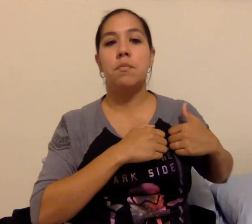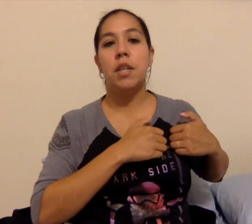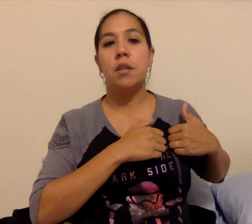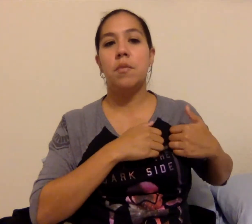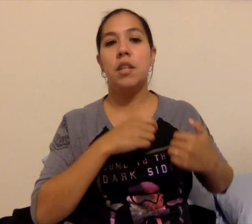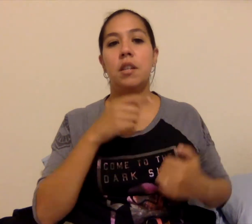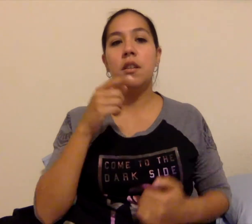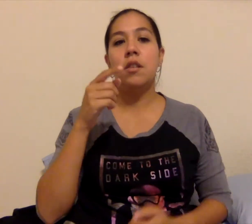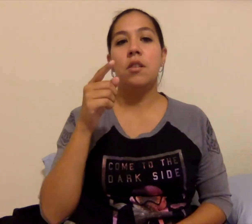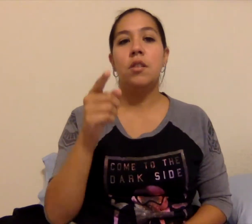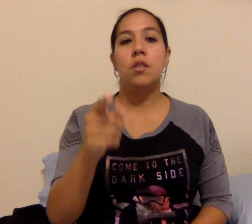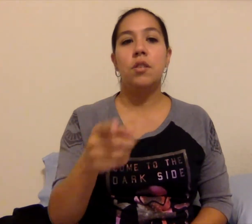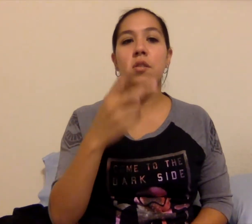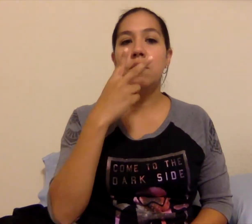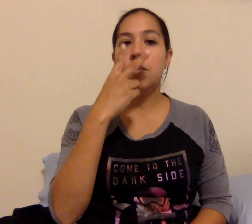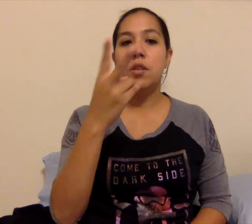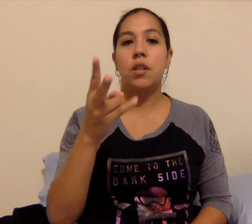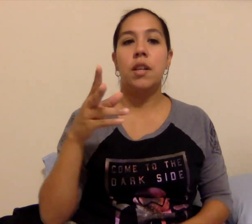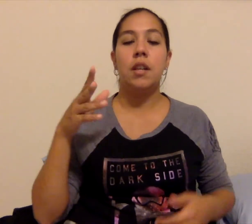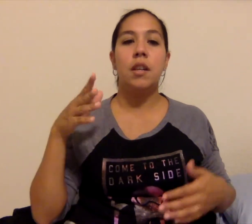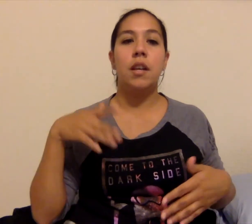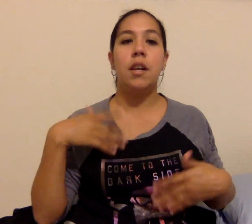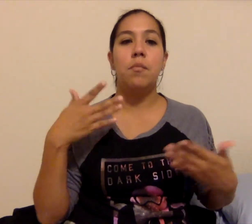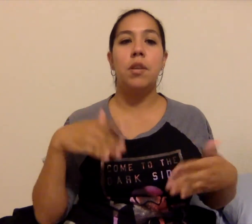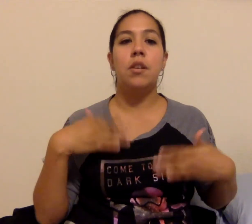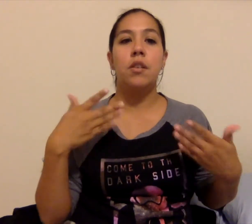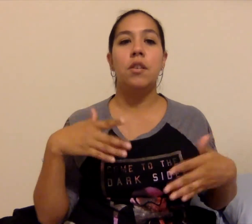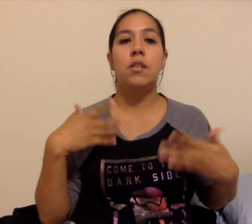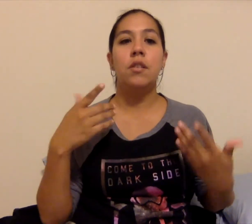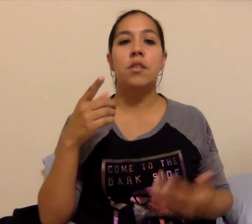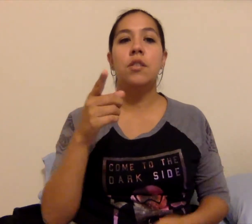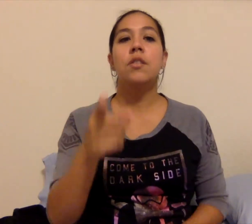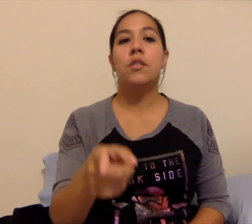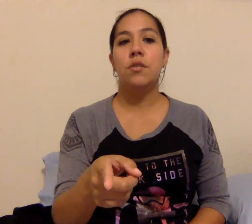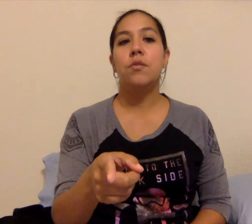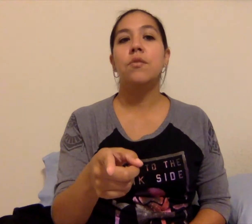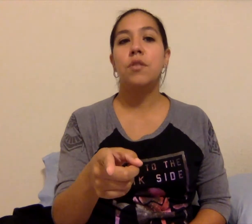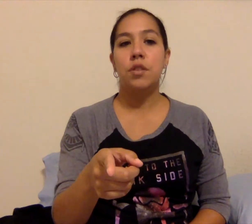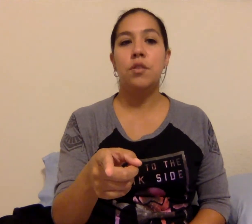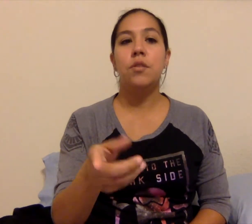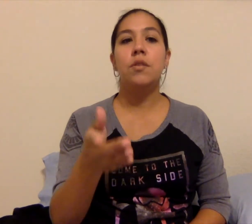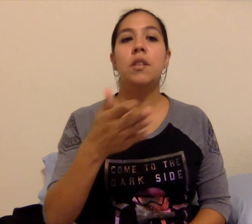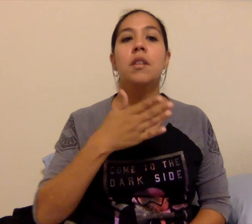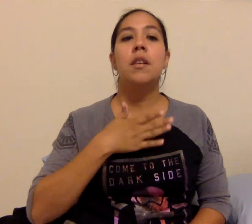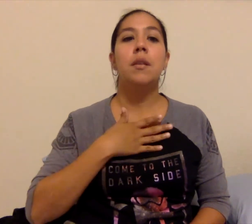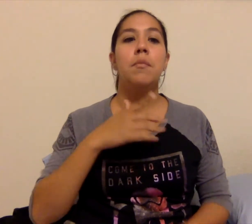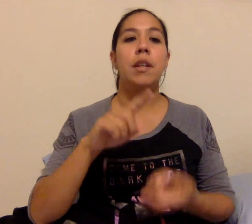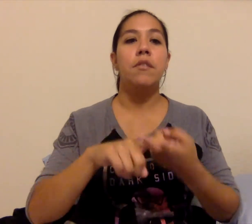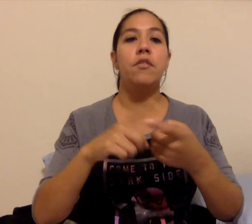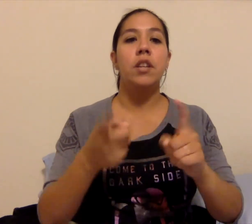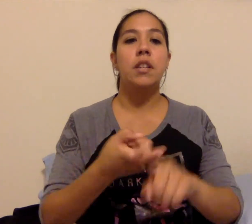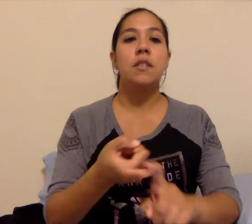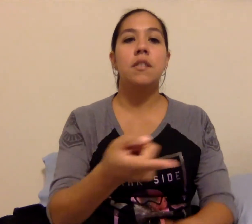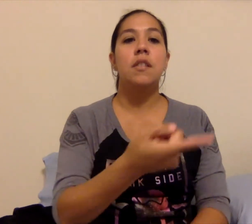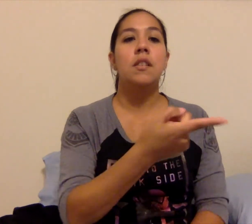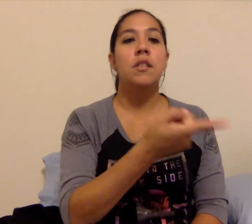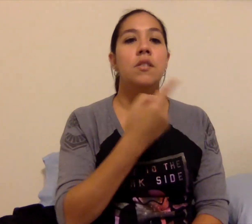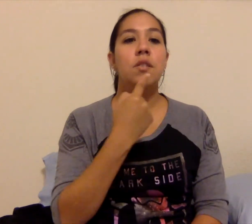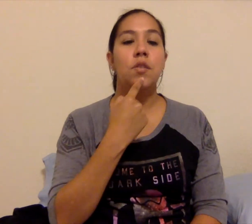baby, you look happier, you do. My friends told